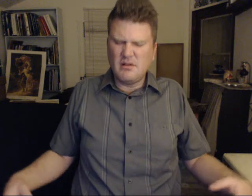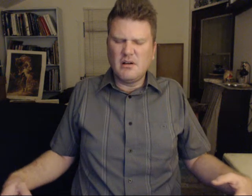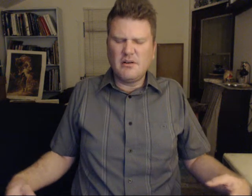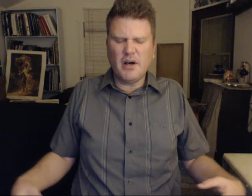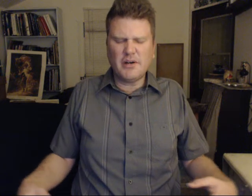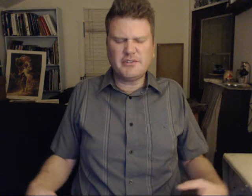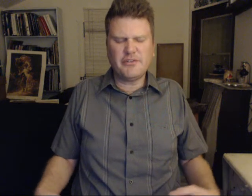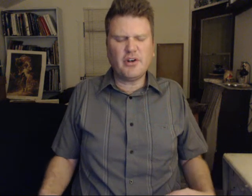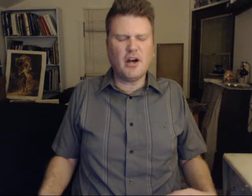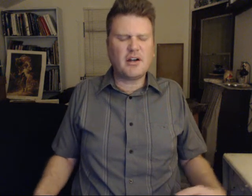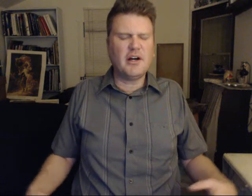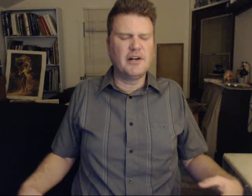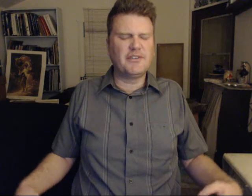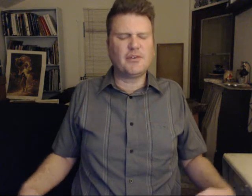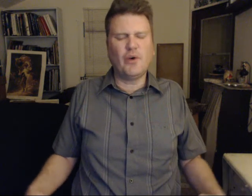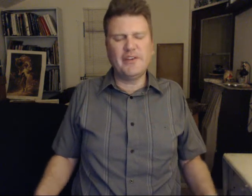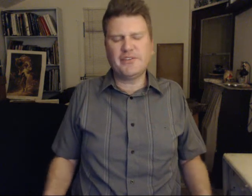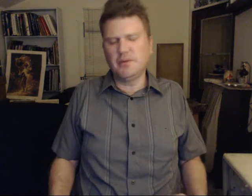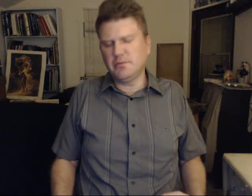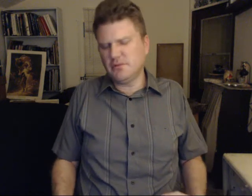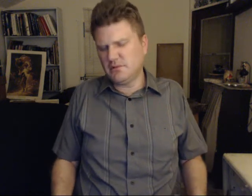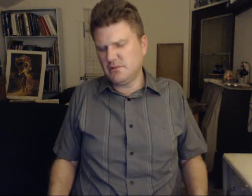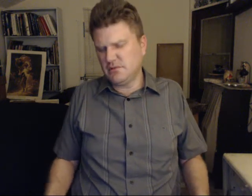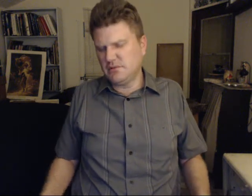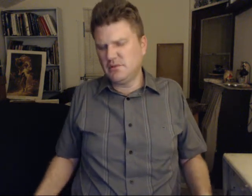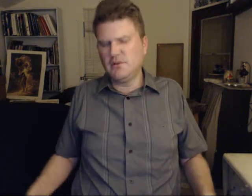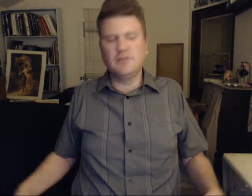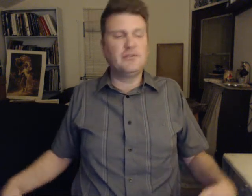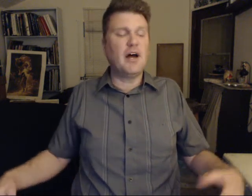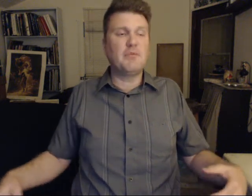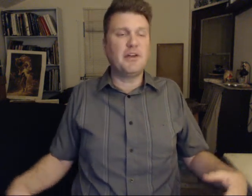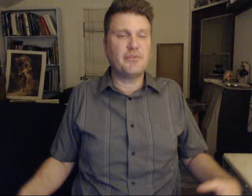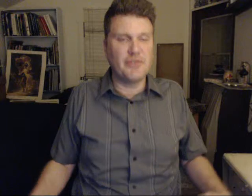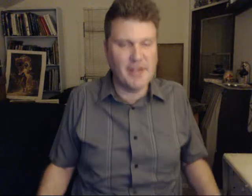Knowledge of your archons is quite simple. Do not mess with them.